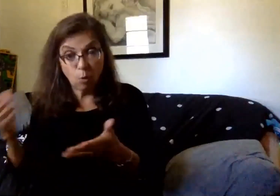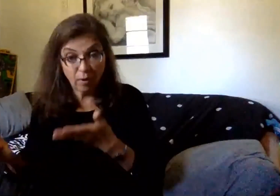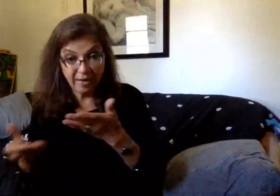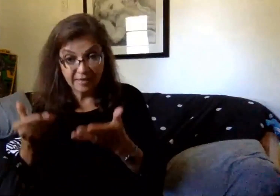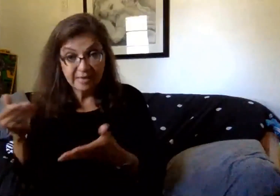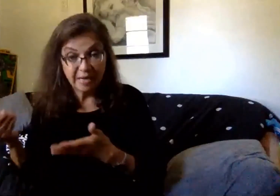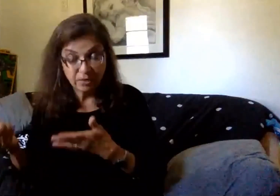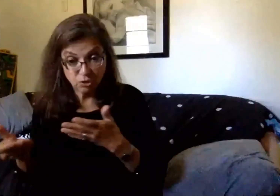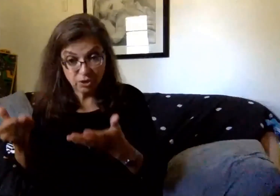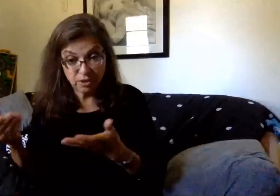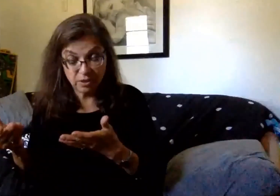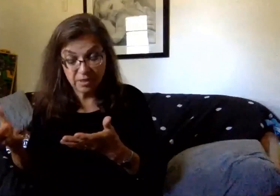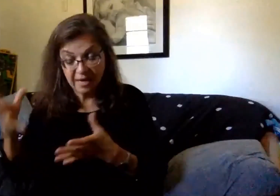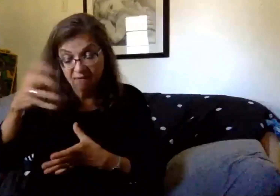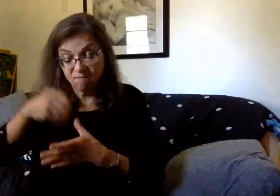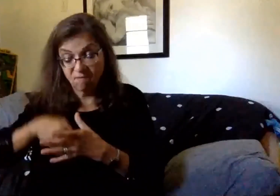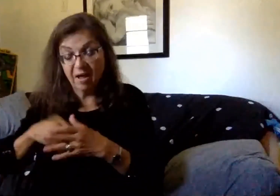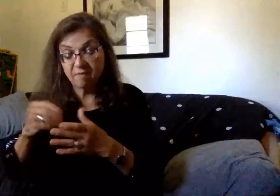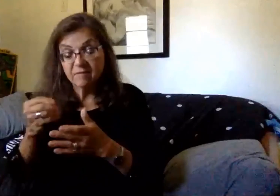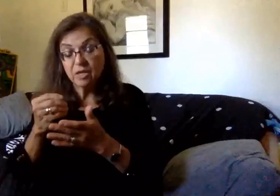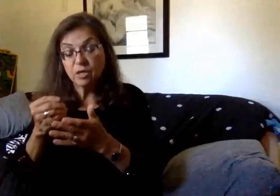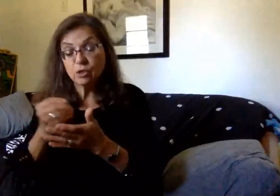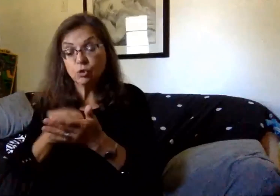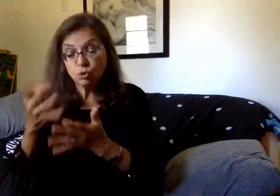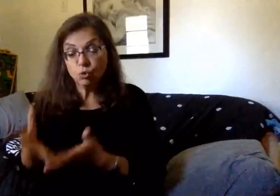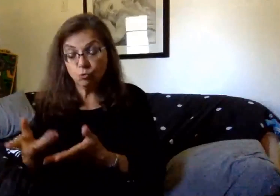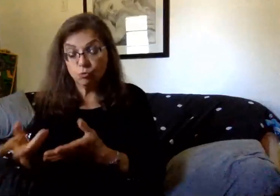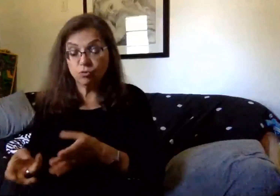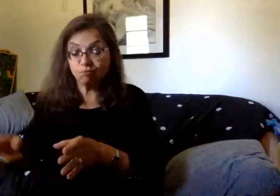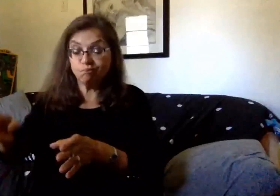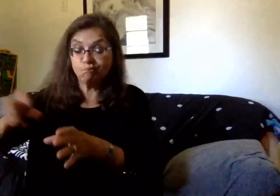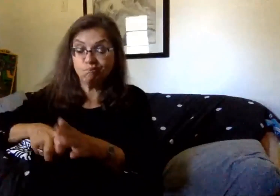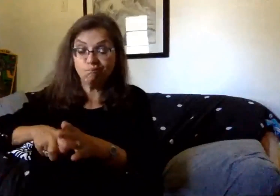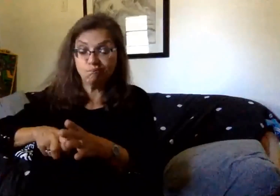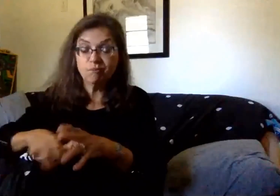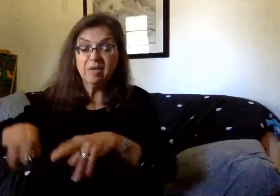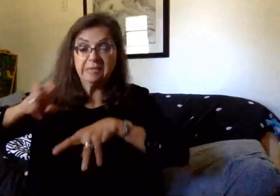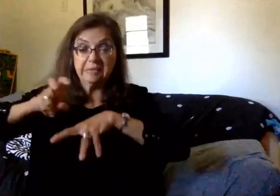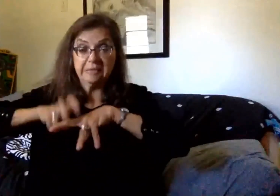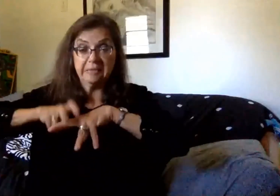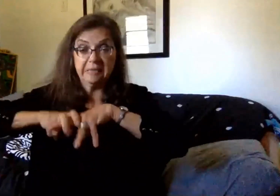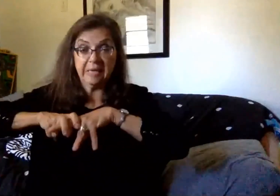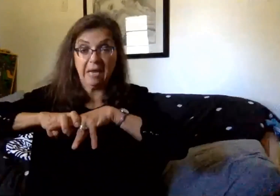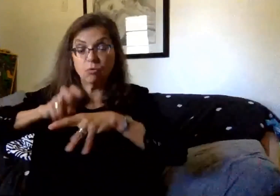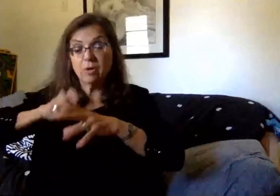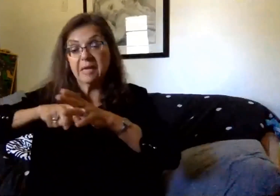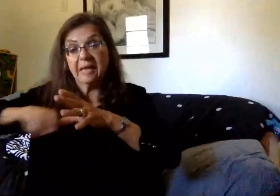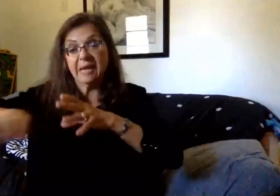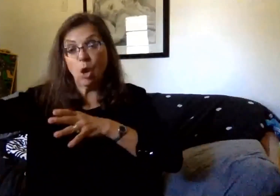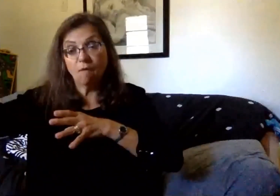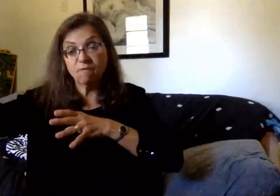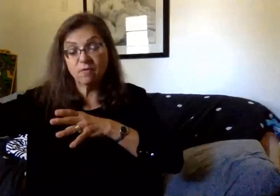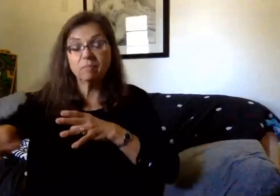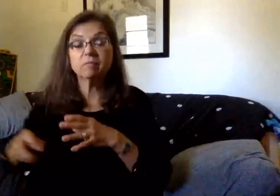will involve students getting on, sitting down on the bus, then getting off the bus.